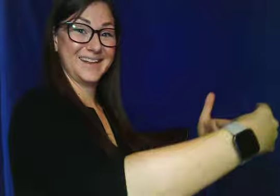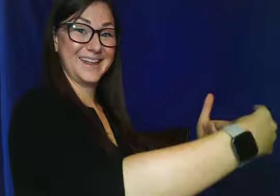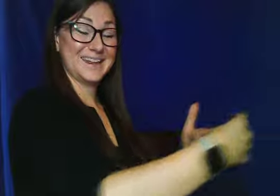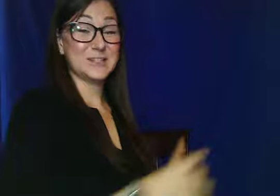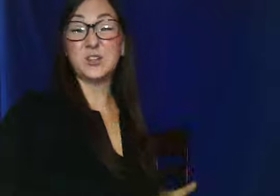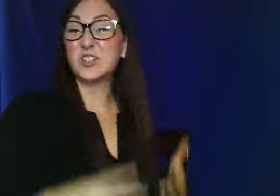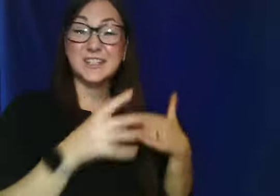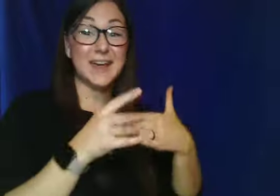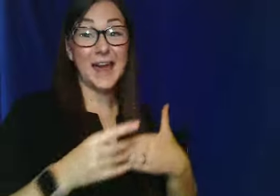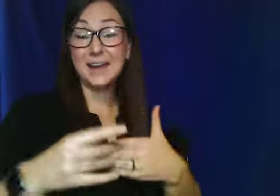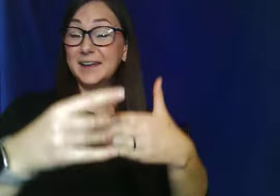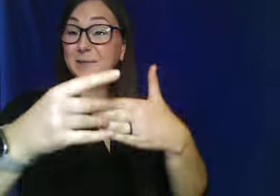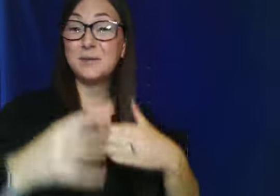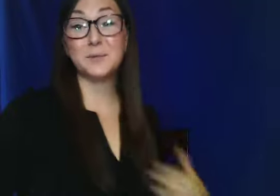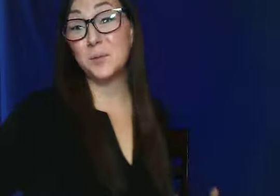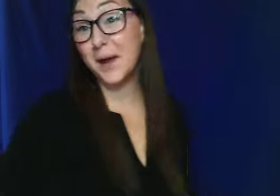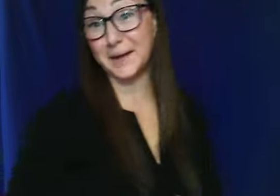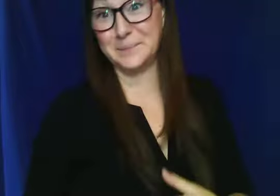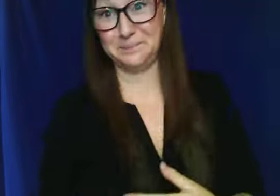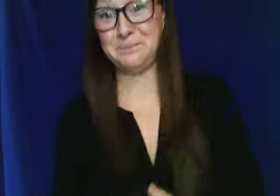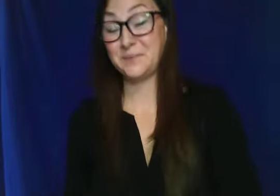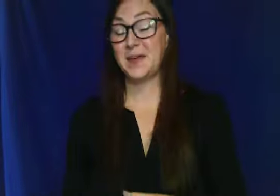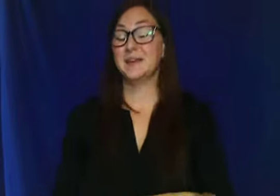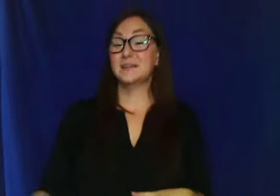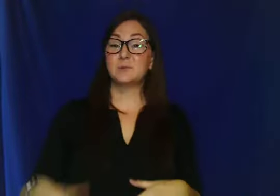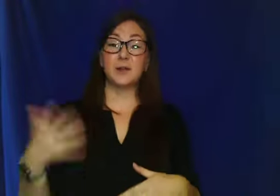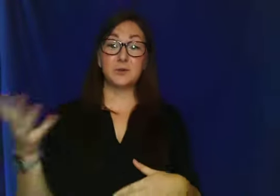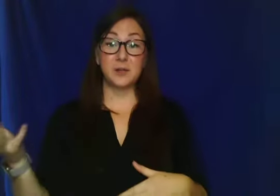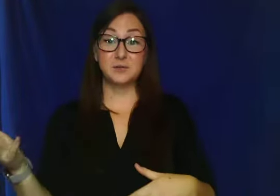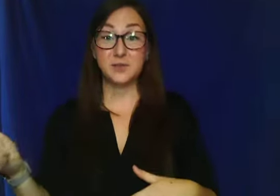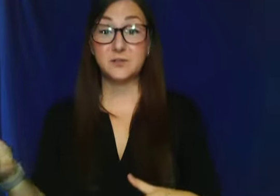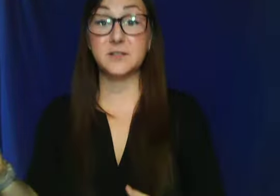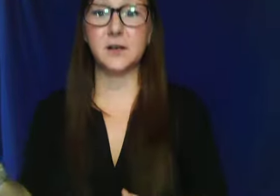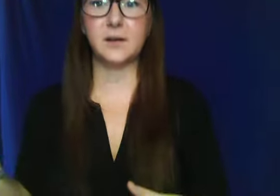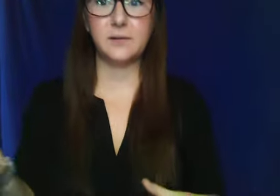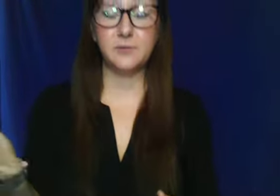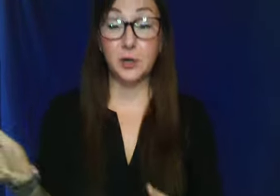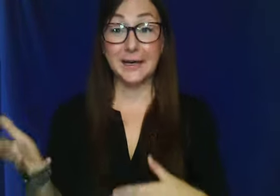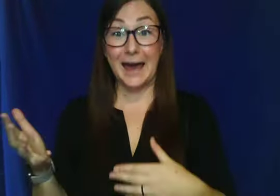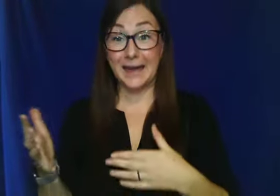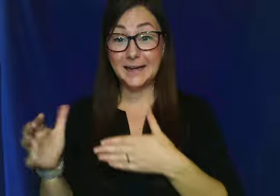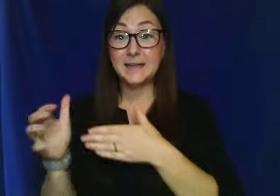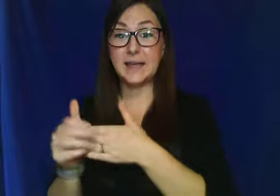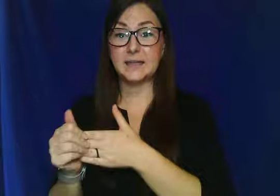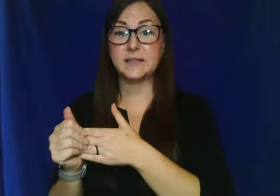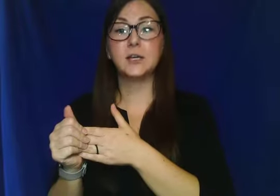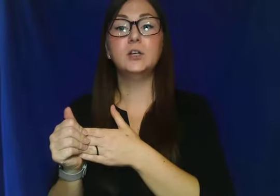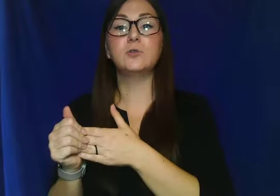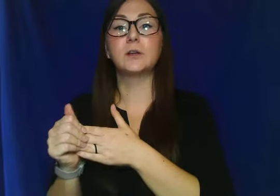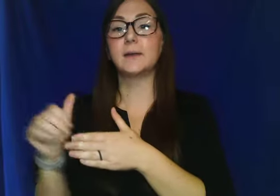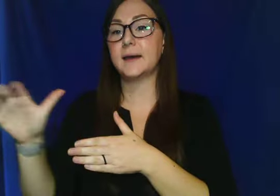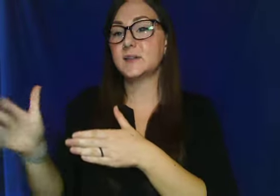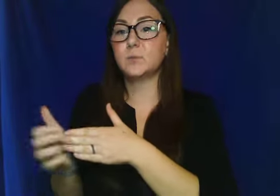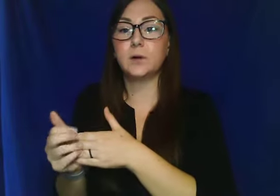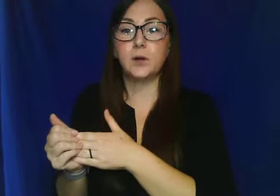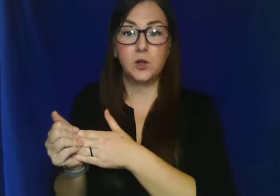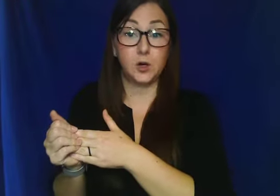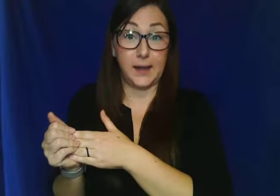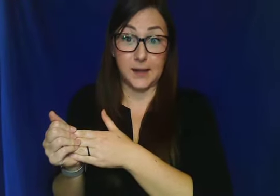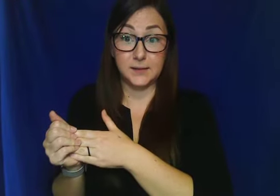So you're just guiding it away from your body. So another way you can do the sign for guide is you could clasp your hand.